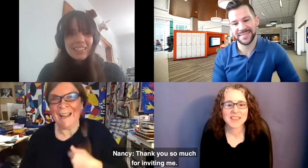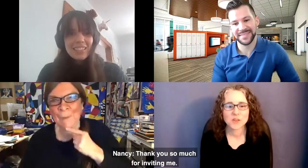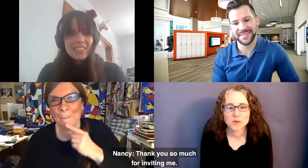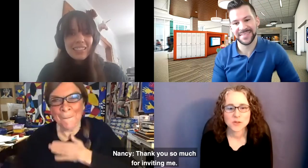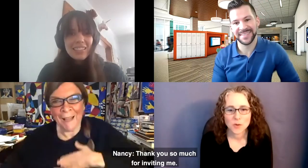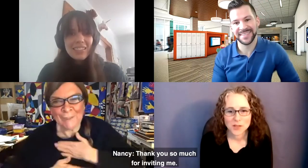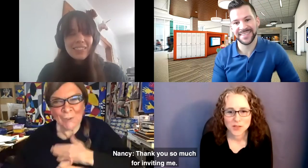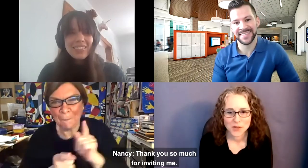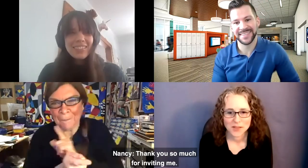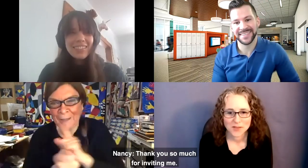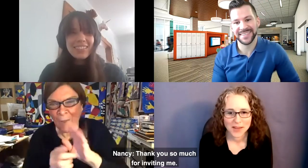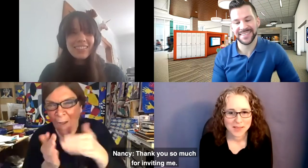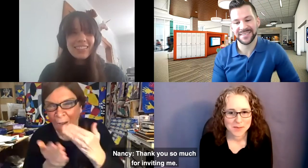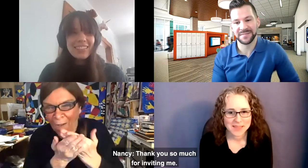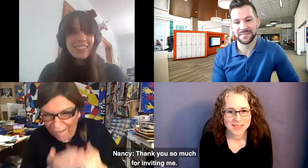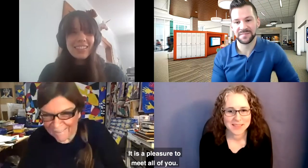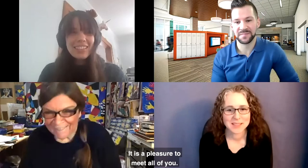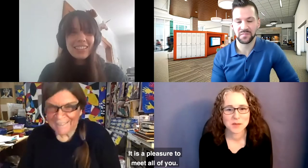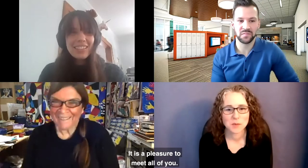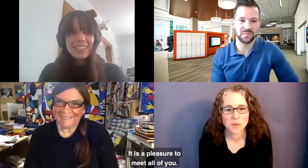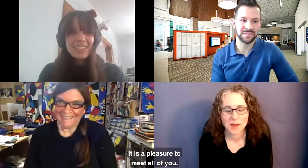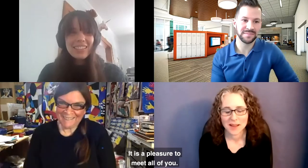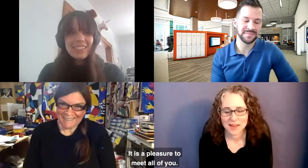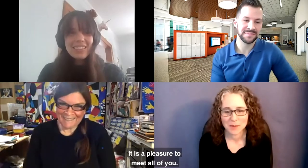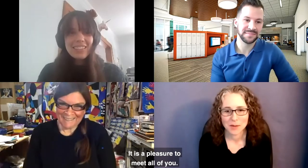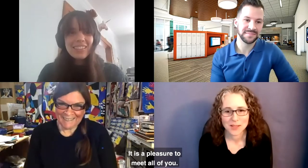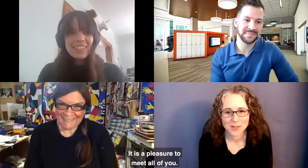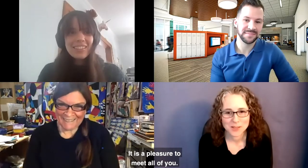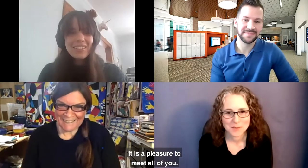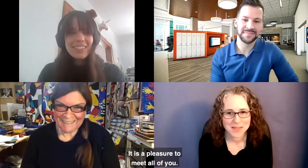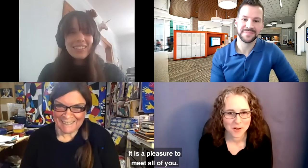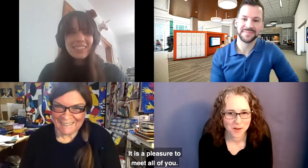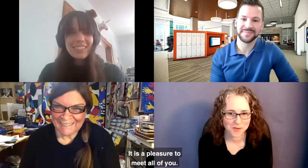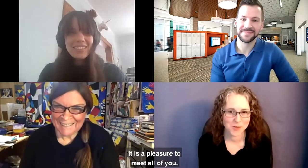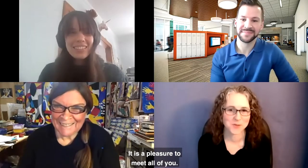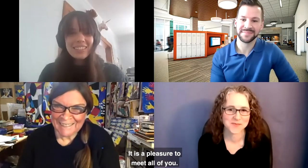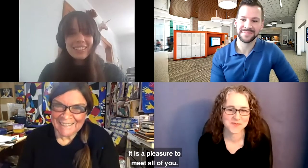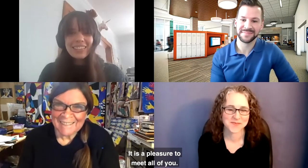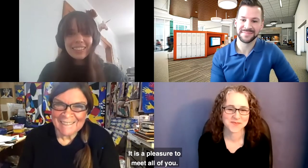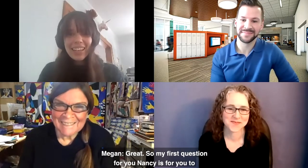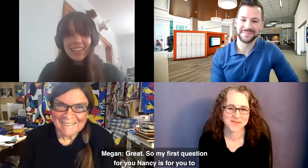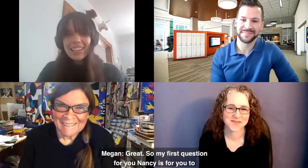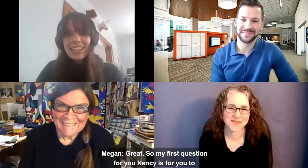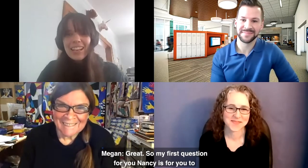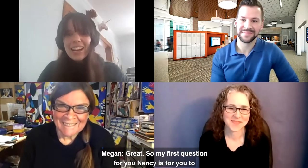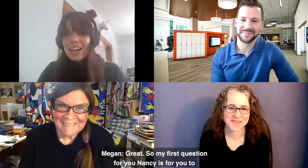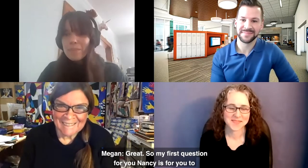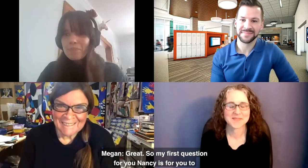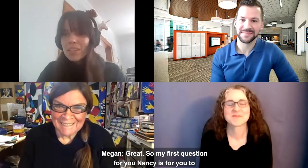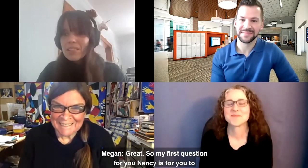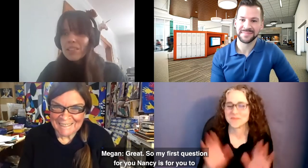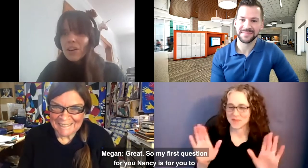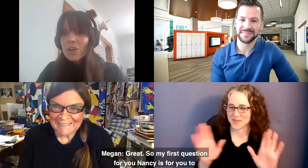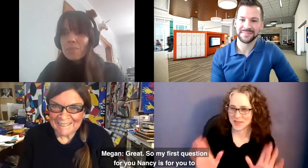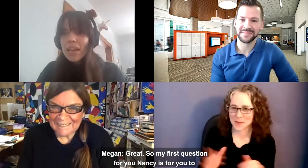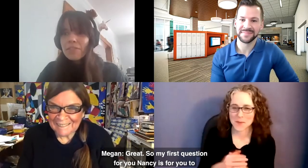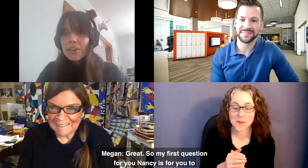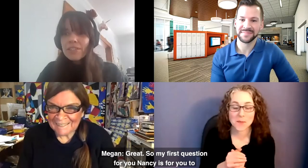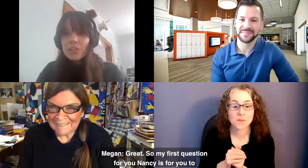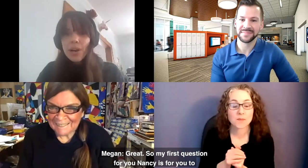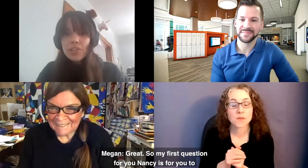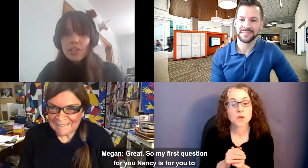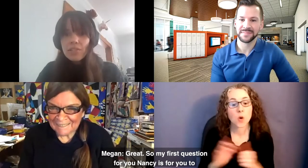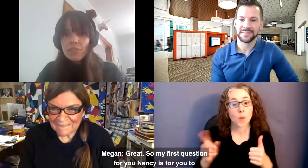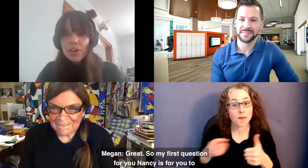Thank you so much for inviting me. It is a pleasure to meet all of you. Great. So my